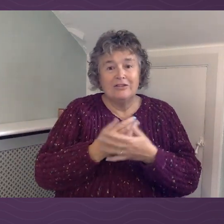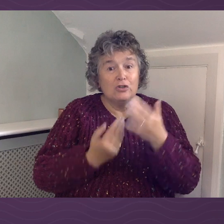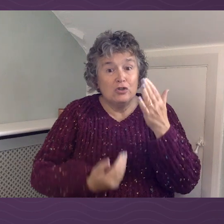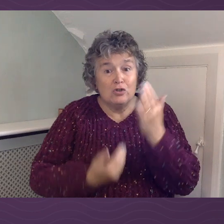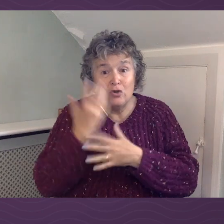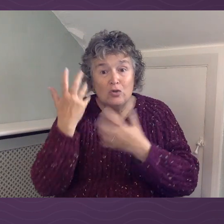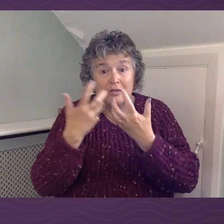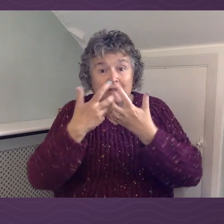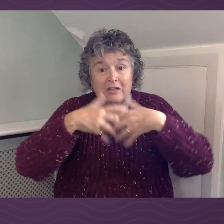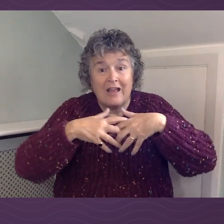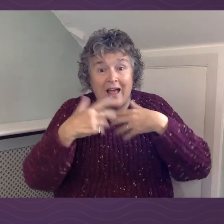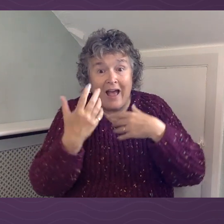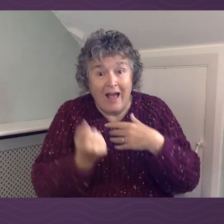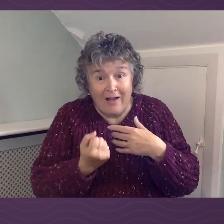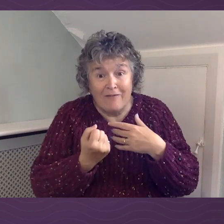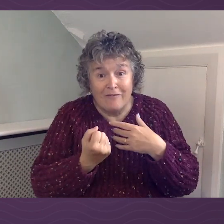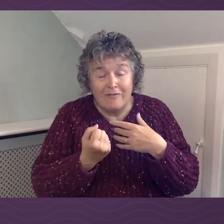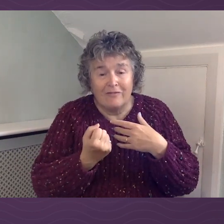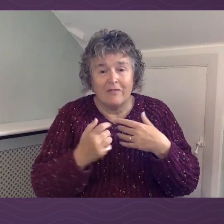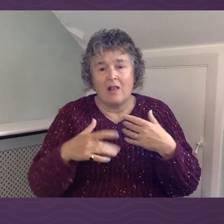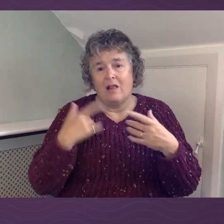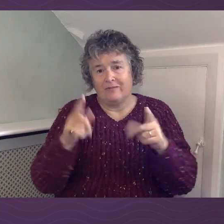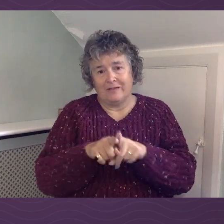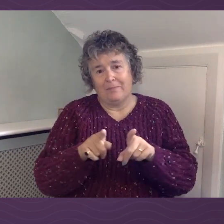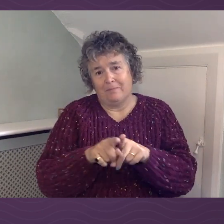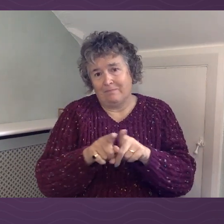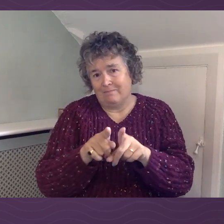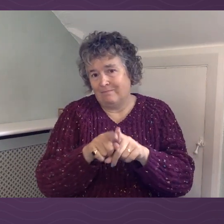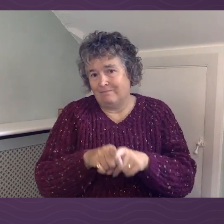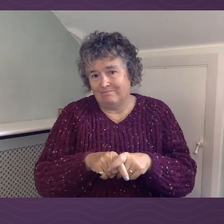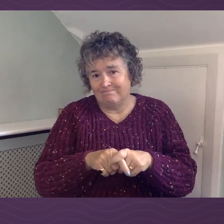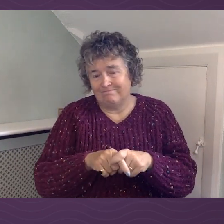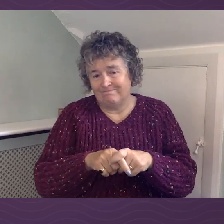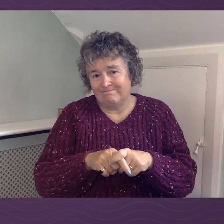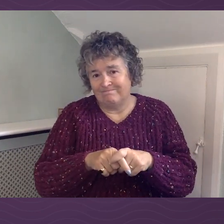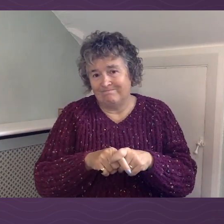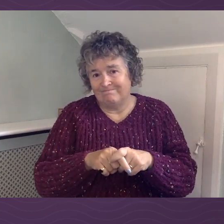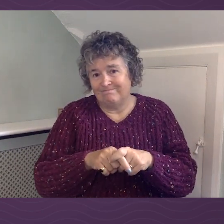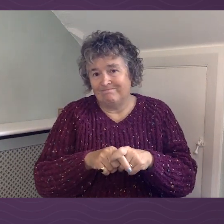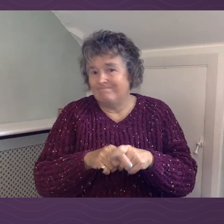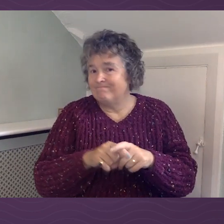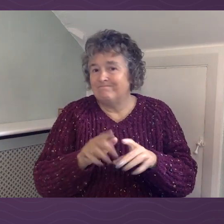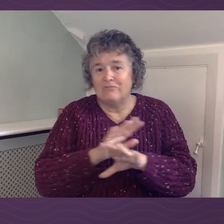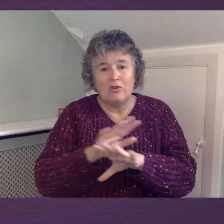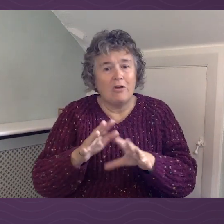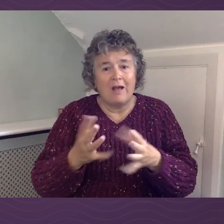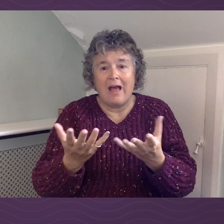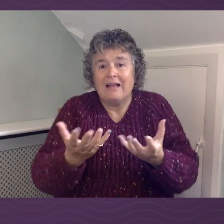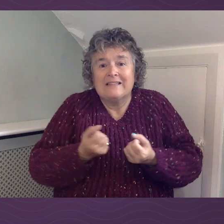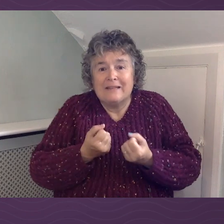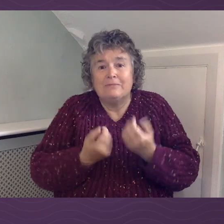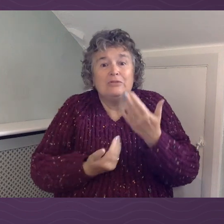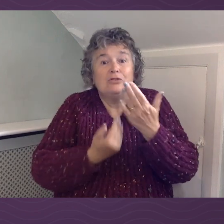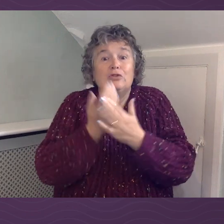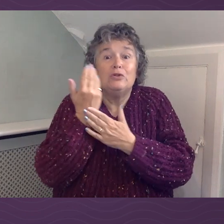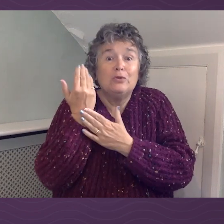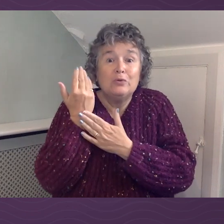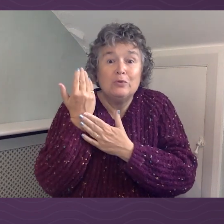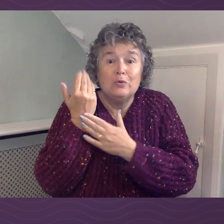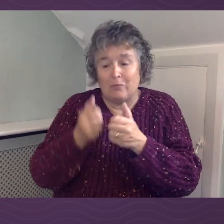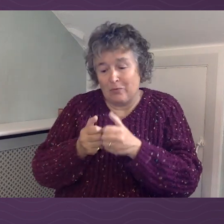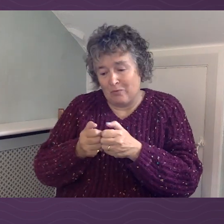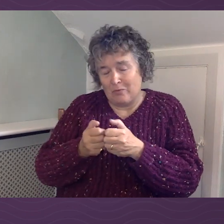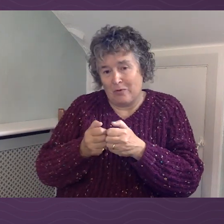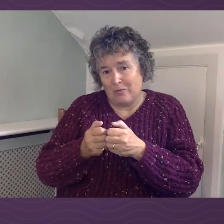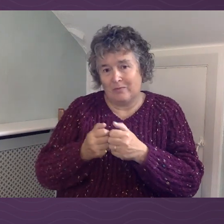had this brand new telly, but our lives were the same as they were before. We hadn't embraced the newness of the